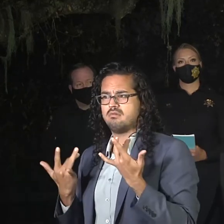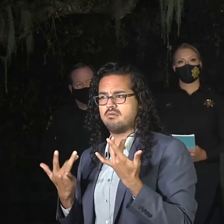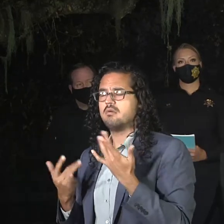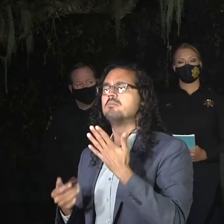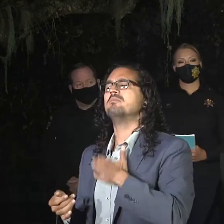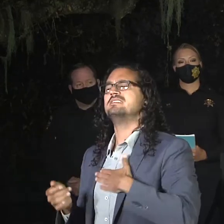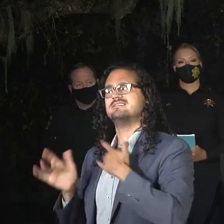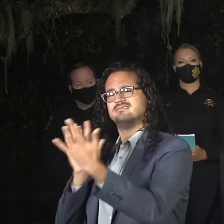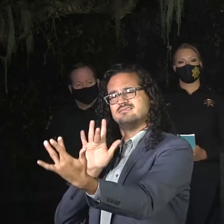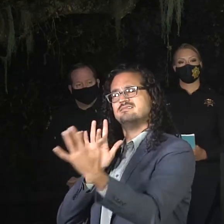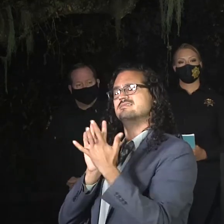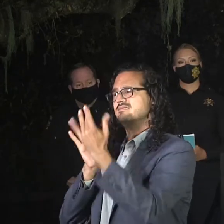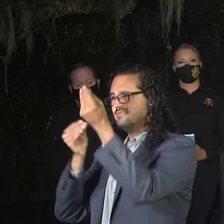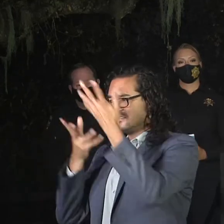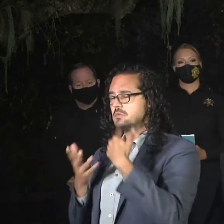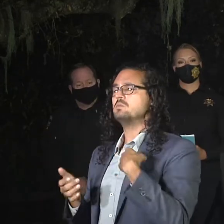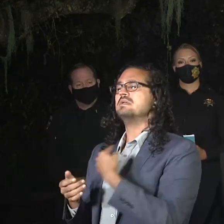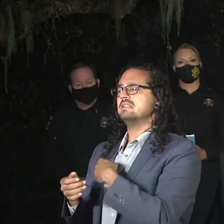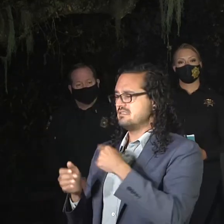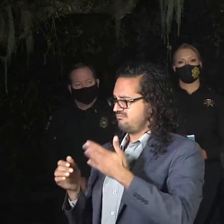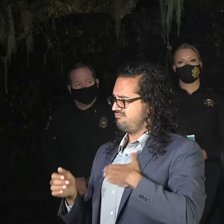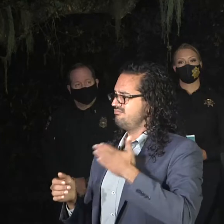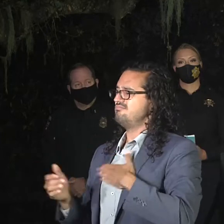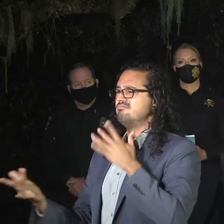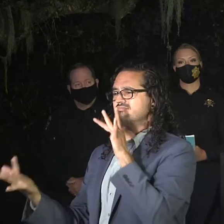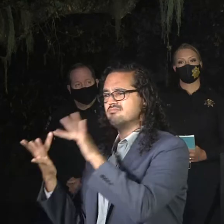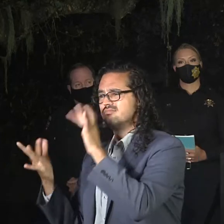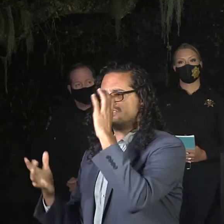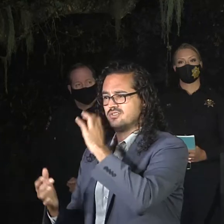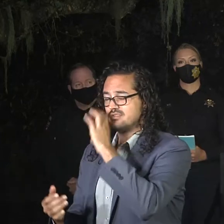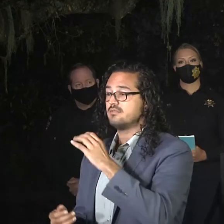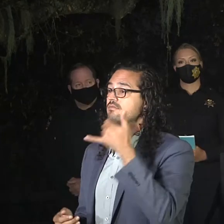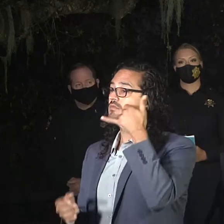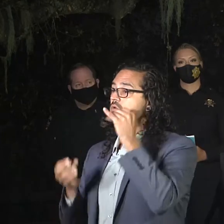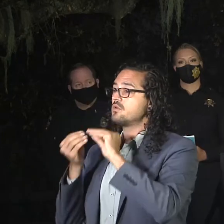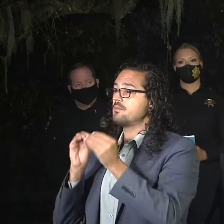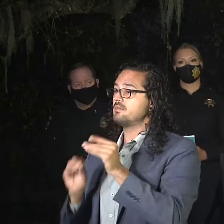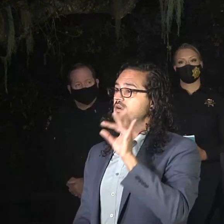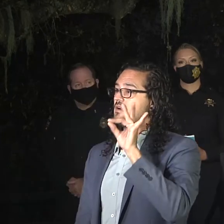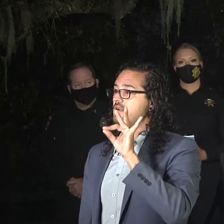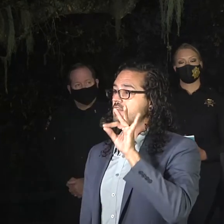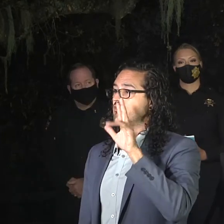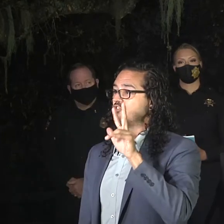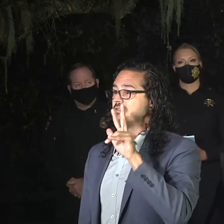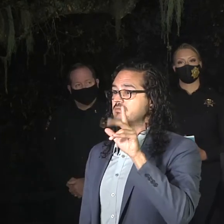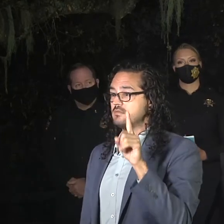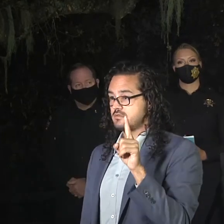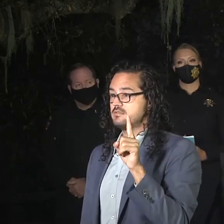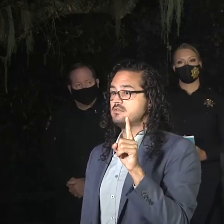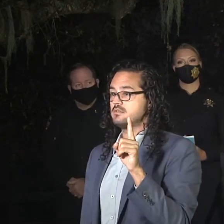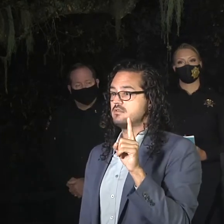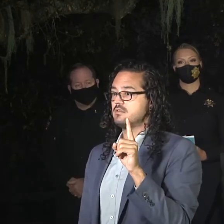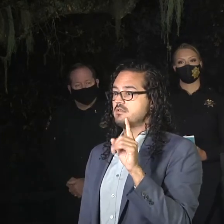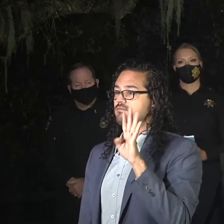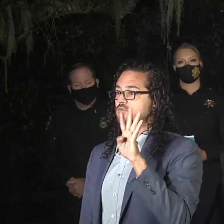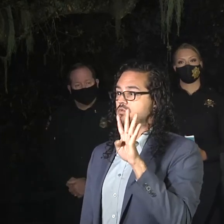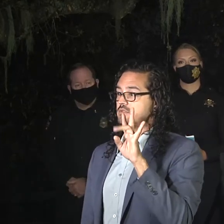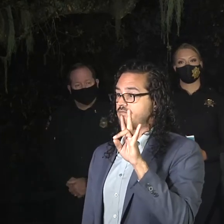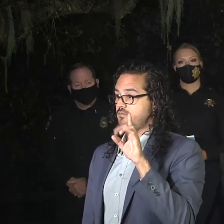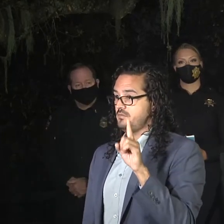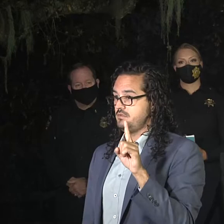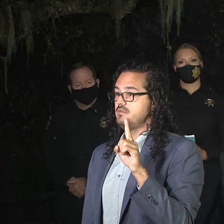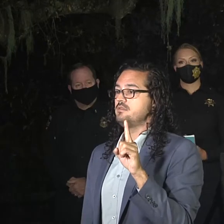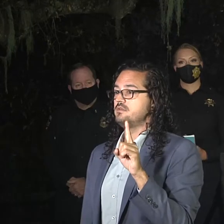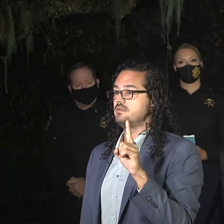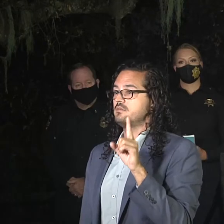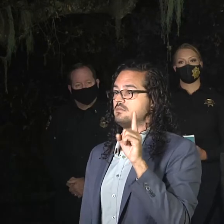at our dispatch number. That's 8 3 1 4 7 1 1 1 2 1 8 3 1 4 7 1 1